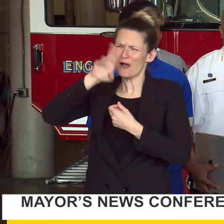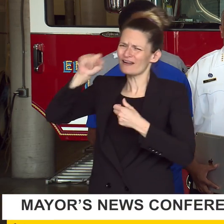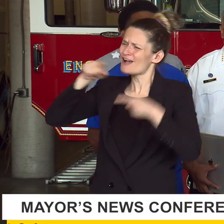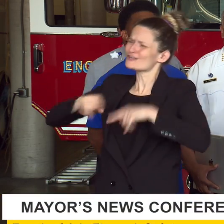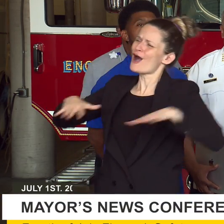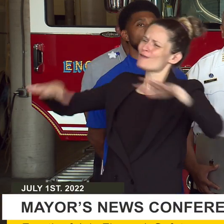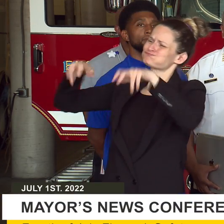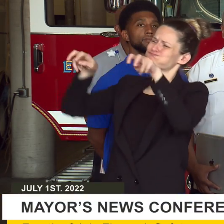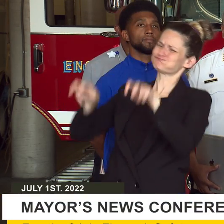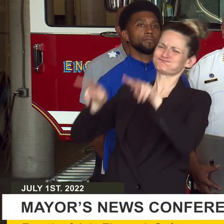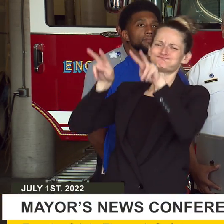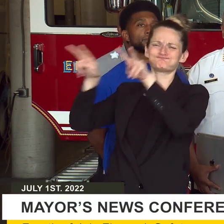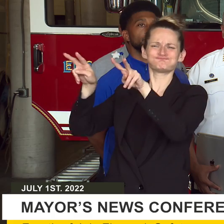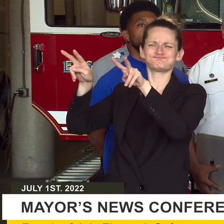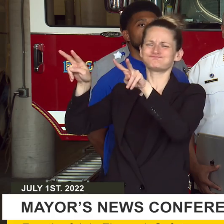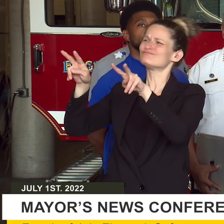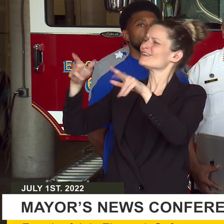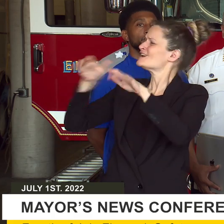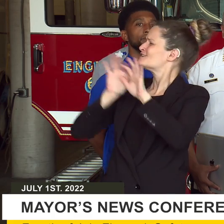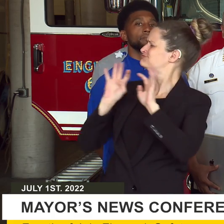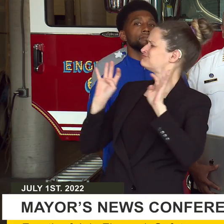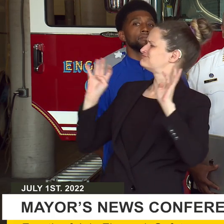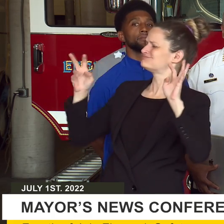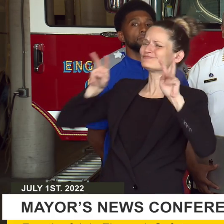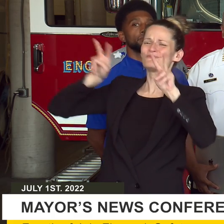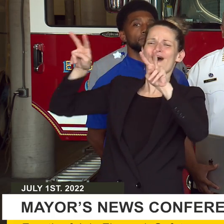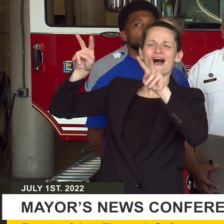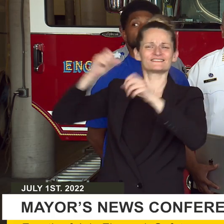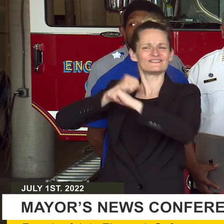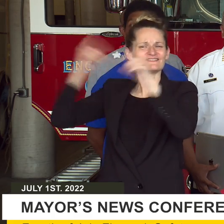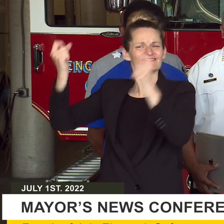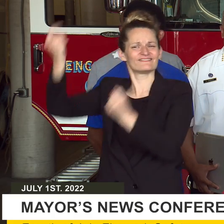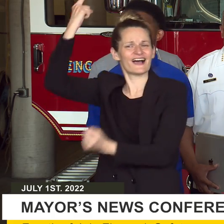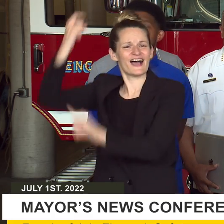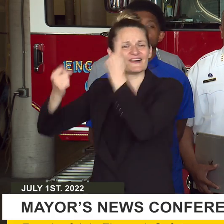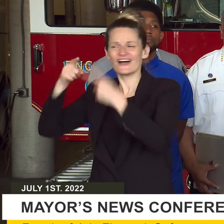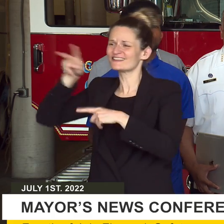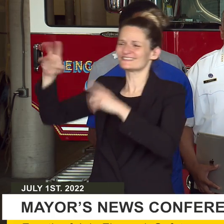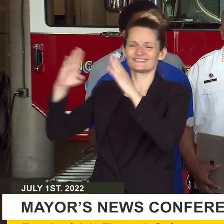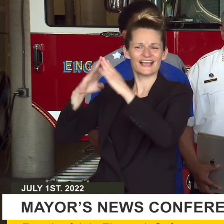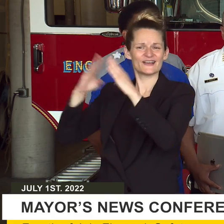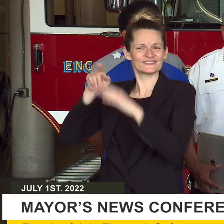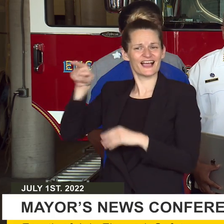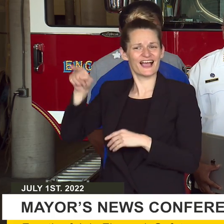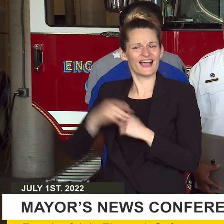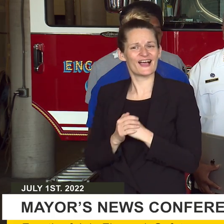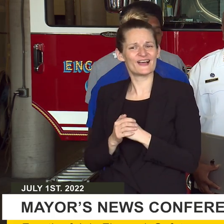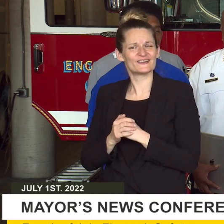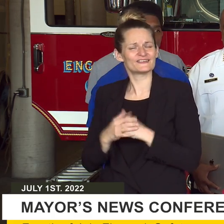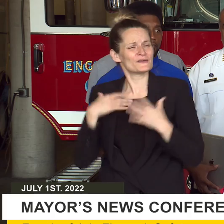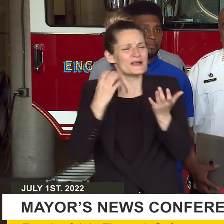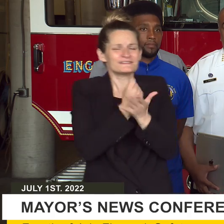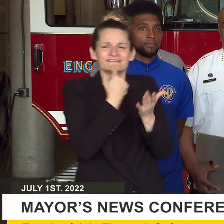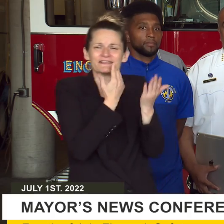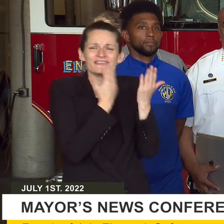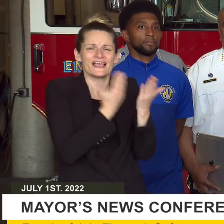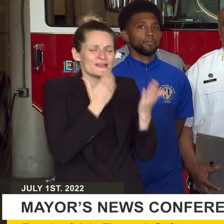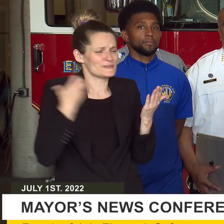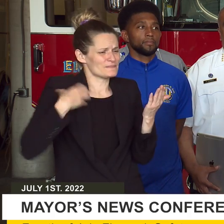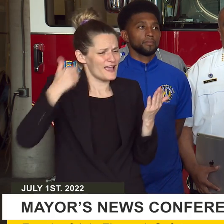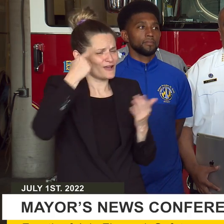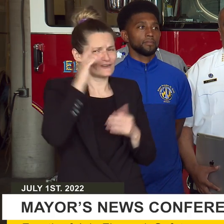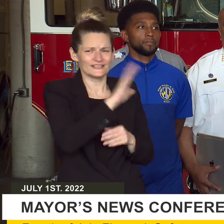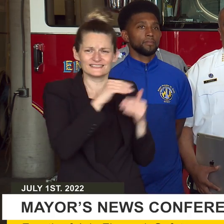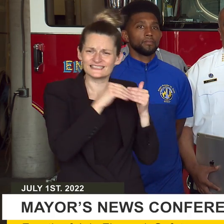and watch fireworks display over the city skyline downtown? So again, thank you to the mayor and his leadership. Thank you to